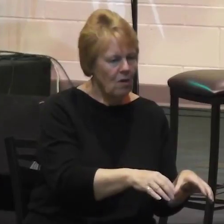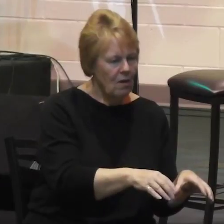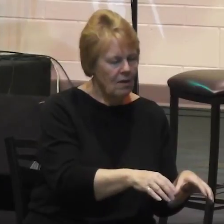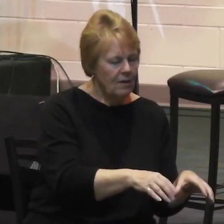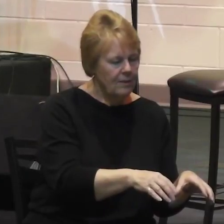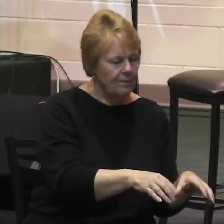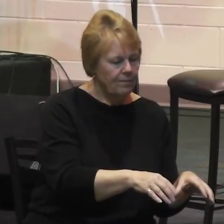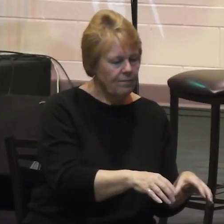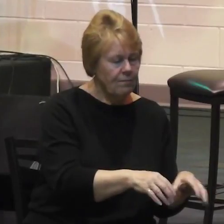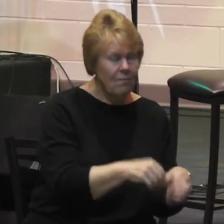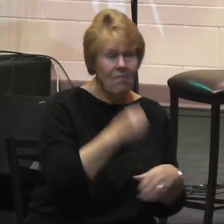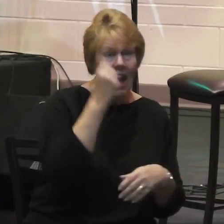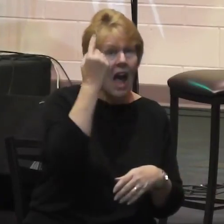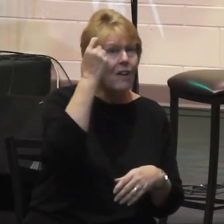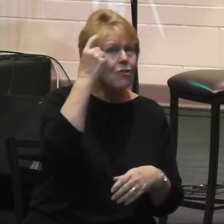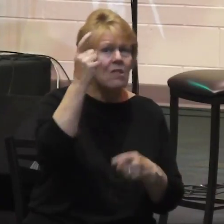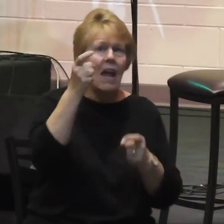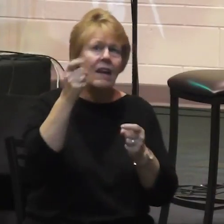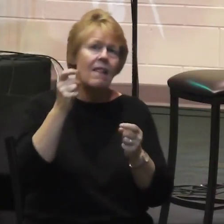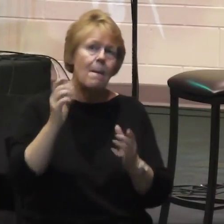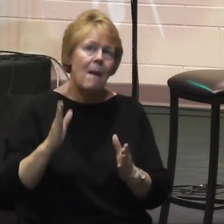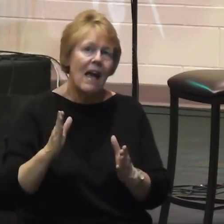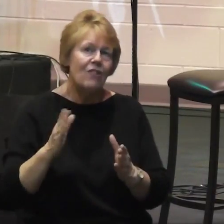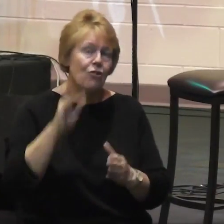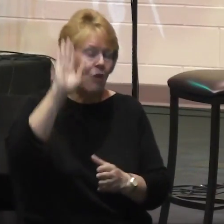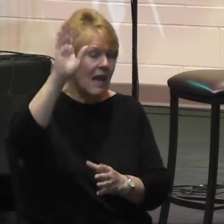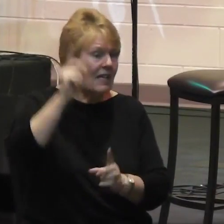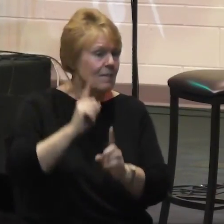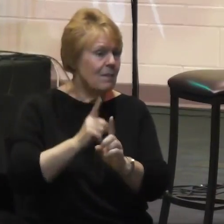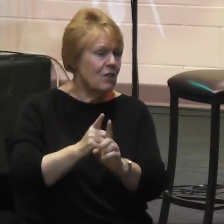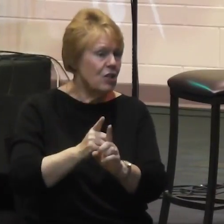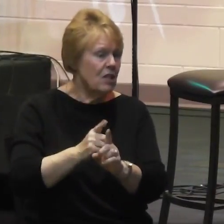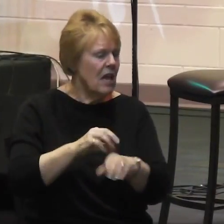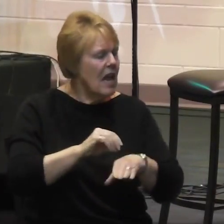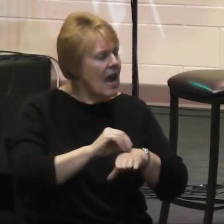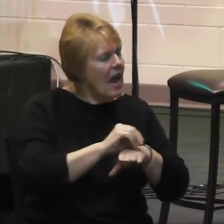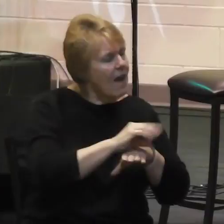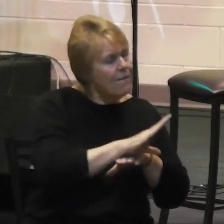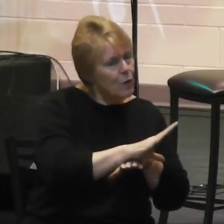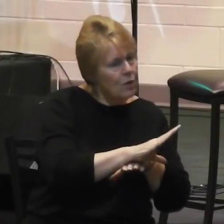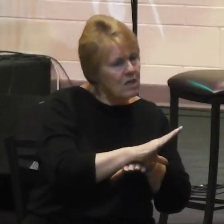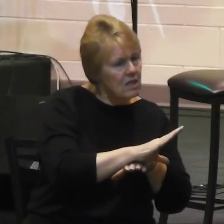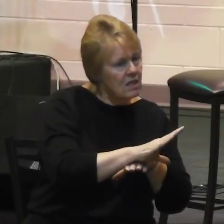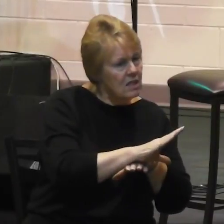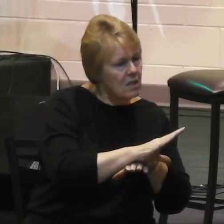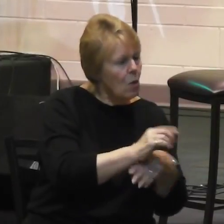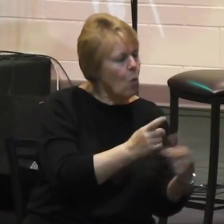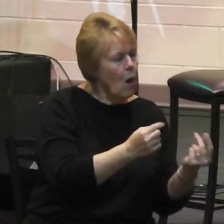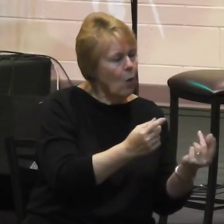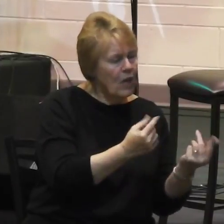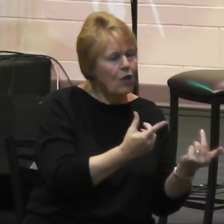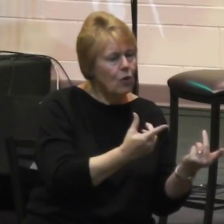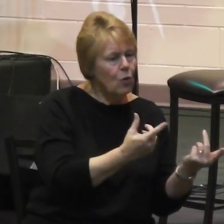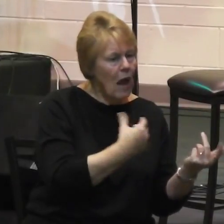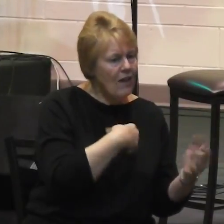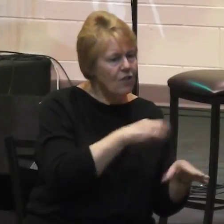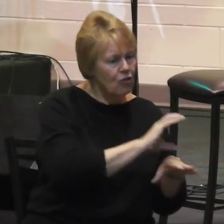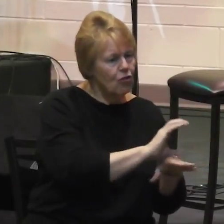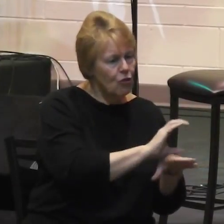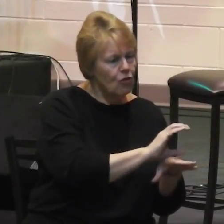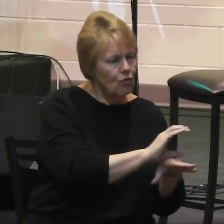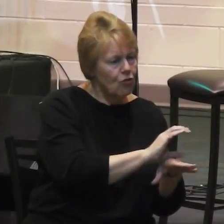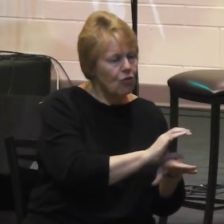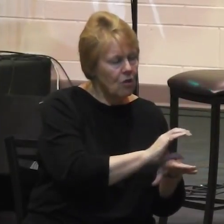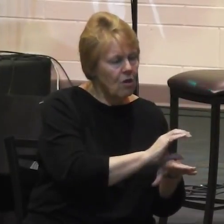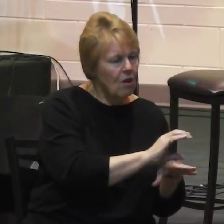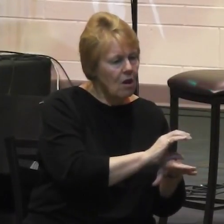Understanding the master and his mission informs the practices of us as a church. And it is at the place